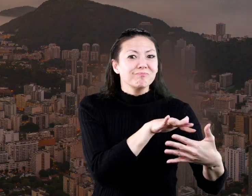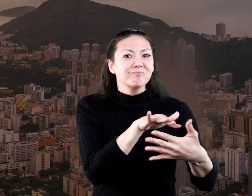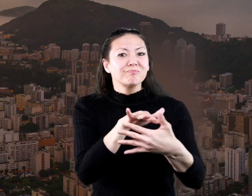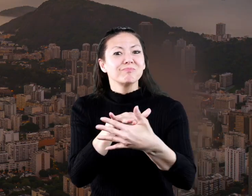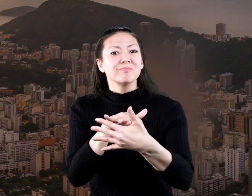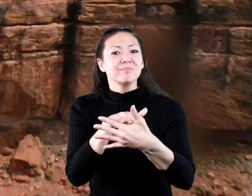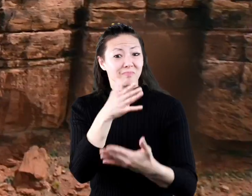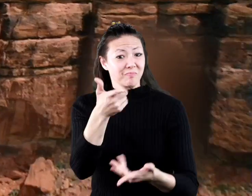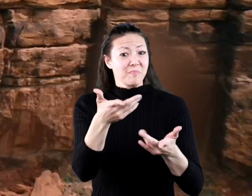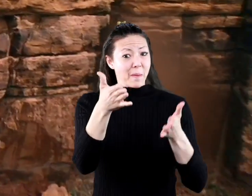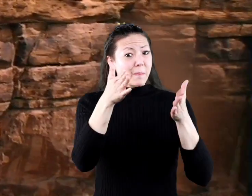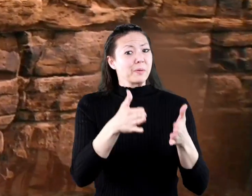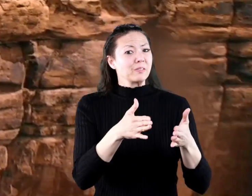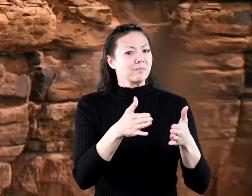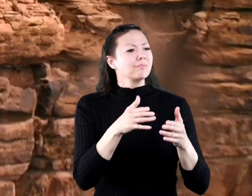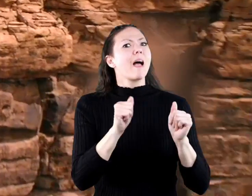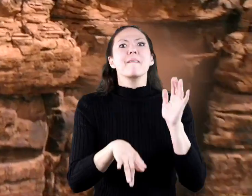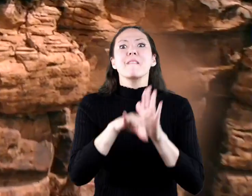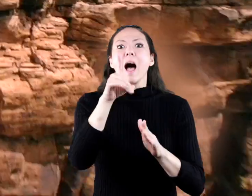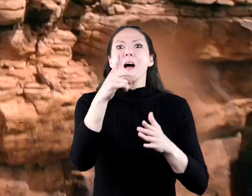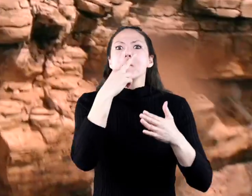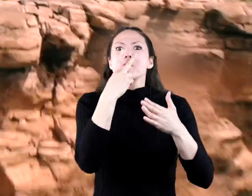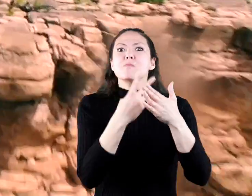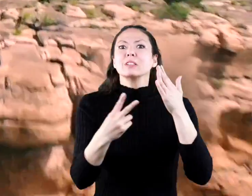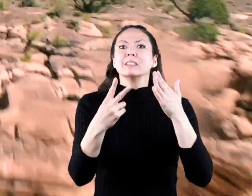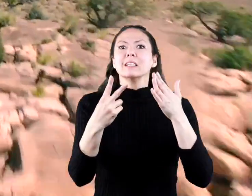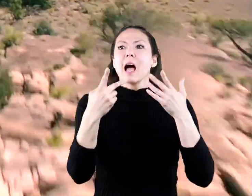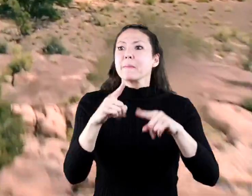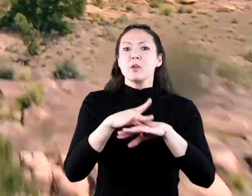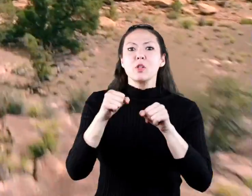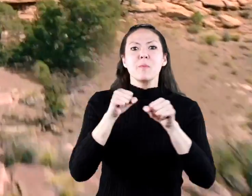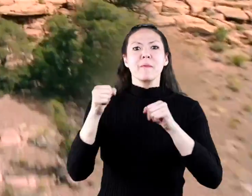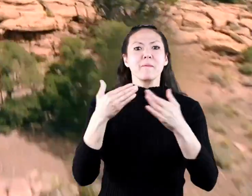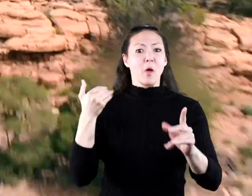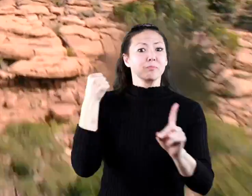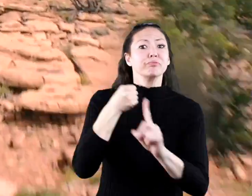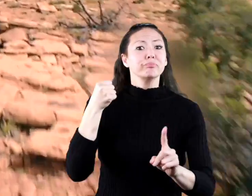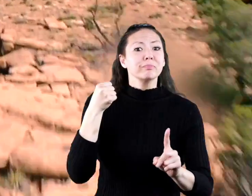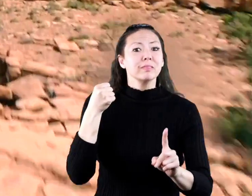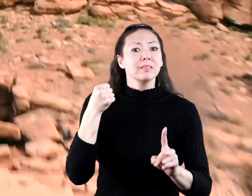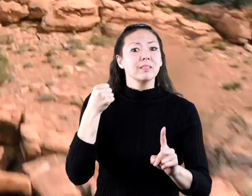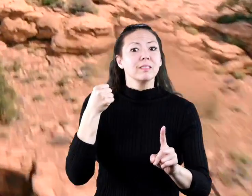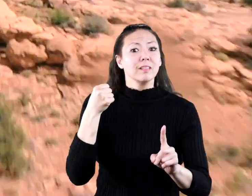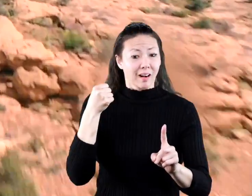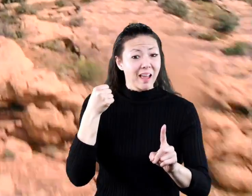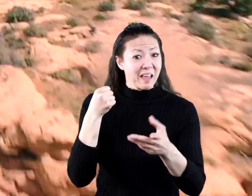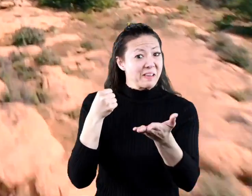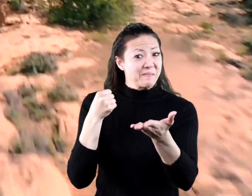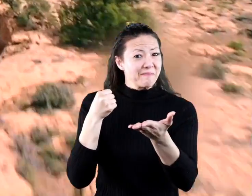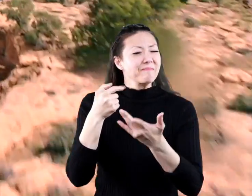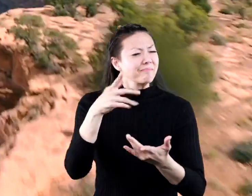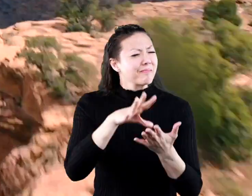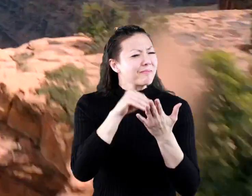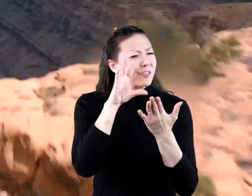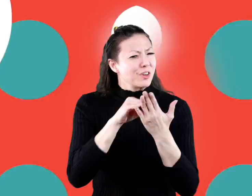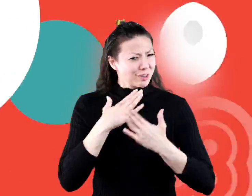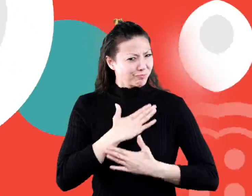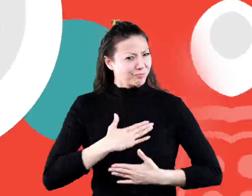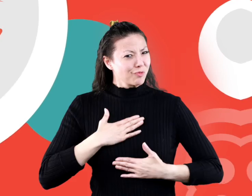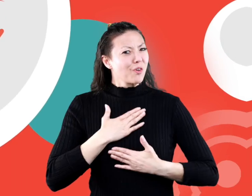You just may be the person to discover a way to predict where and when the next earthquake will strike. Hope you